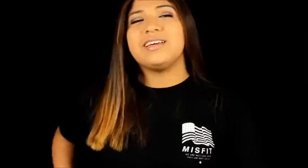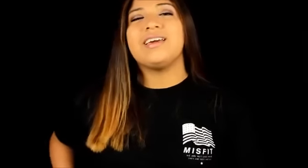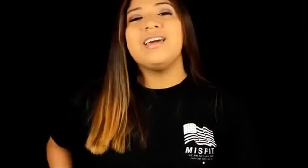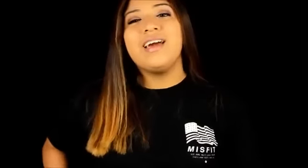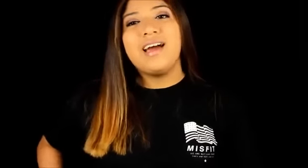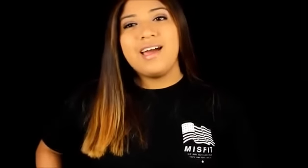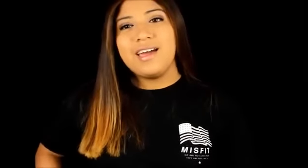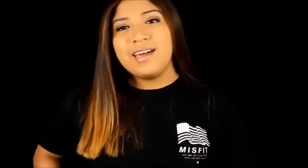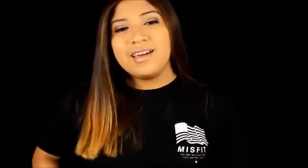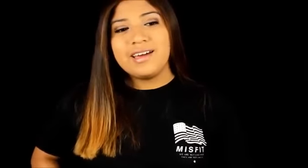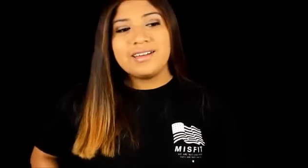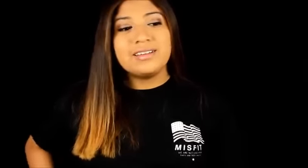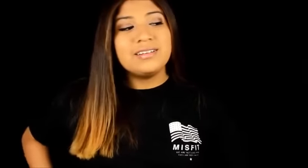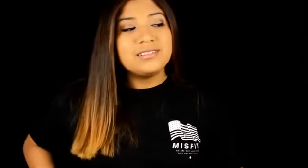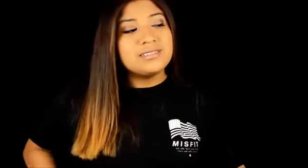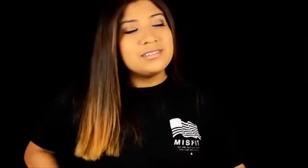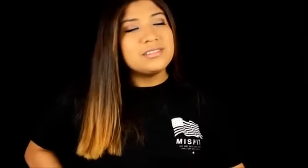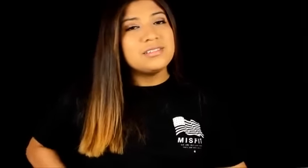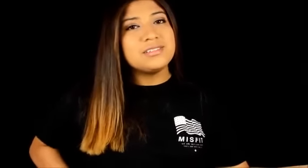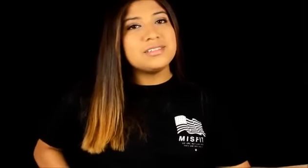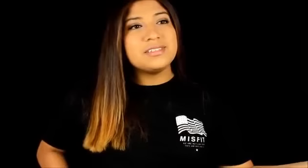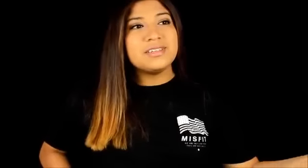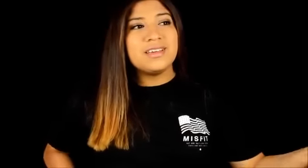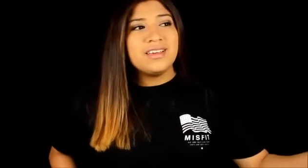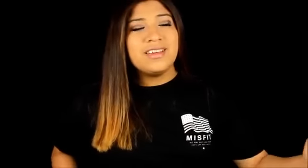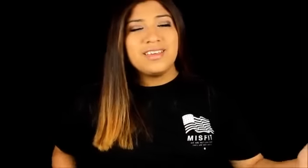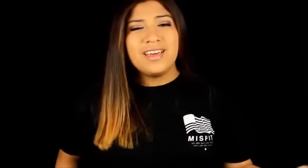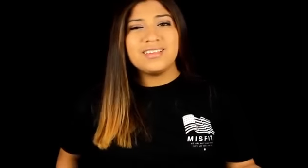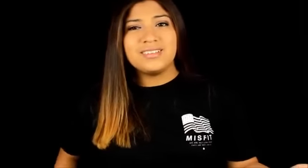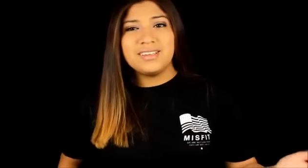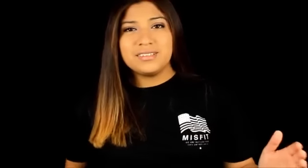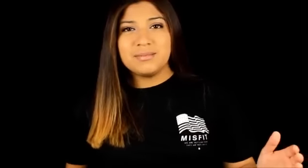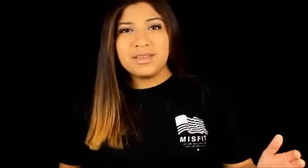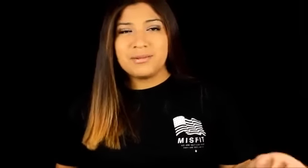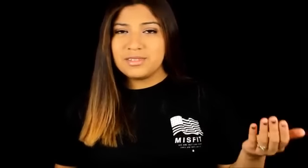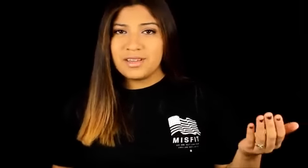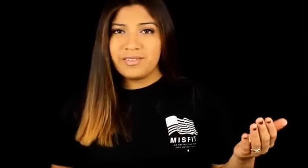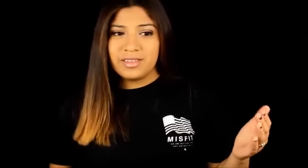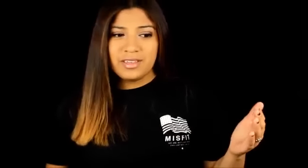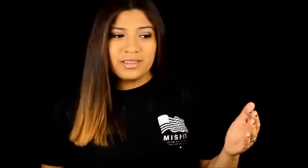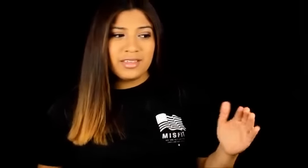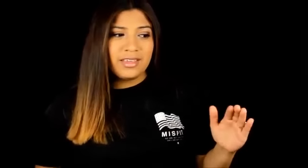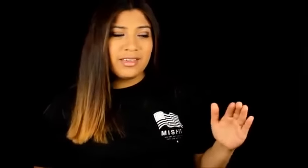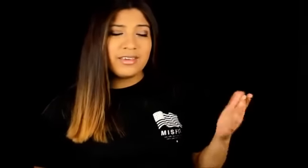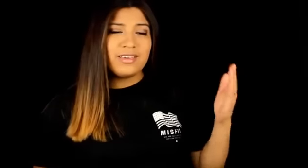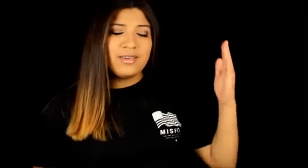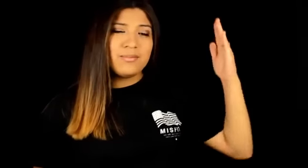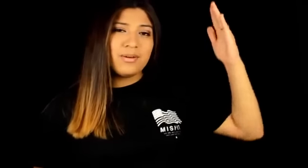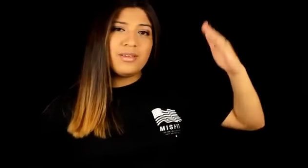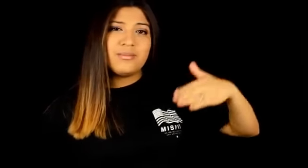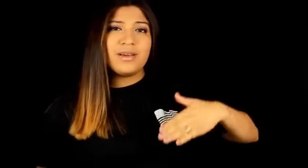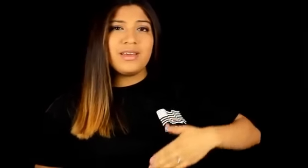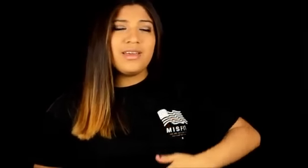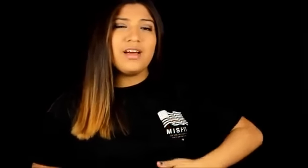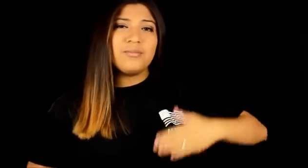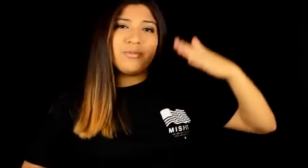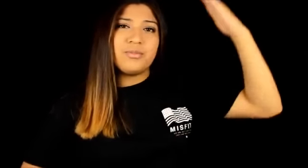and yeah it's like something I would definitely like keep in my album